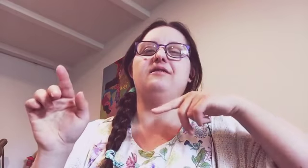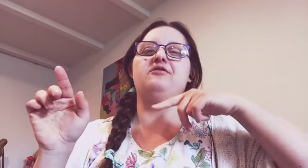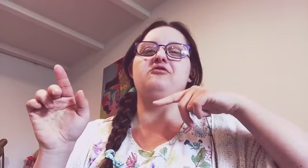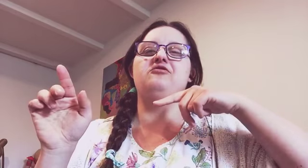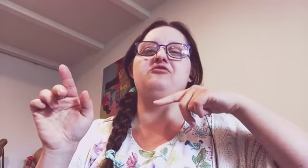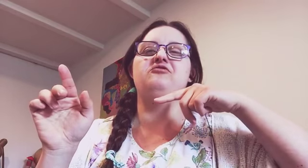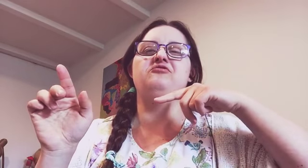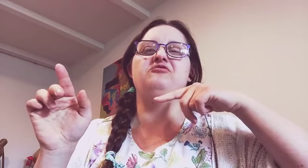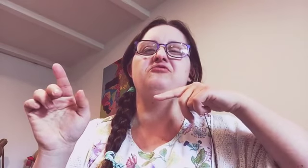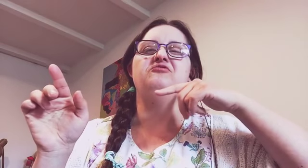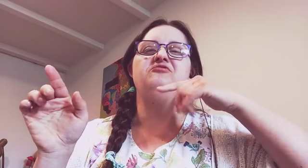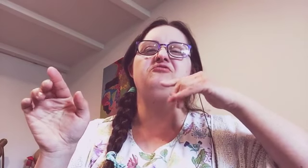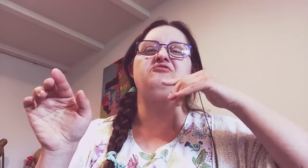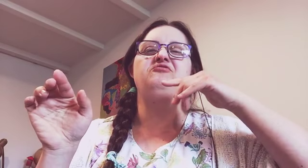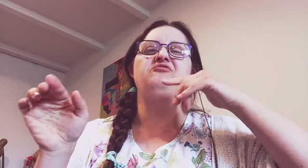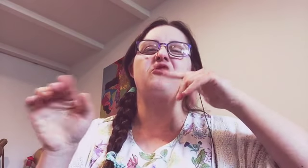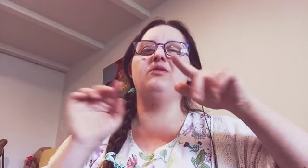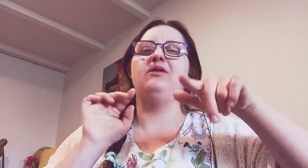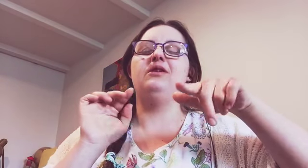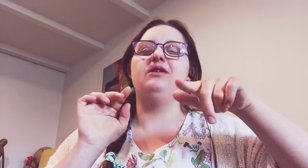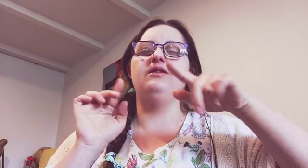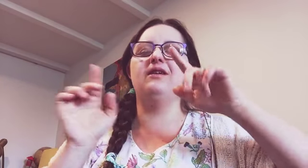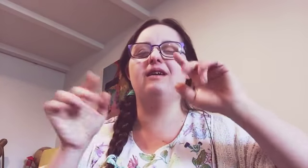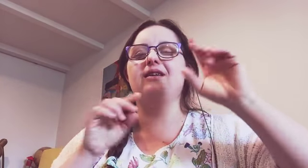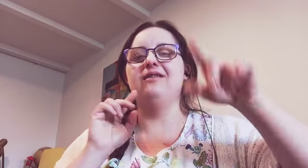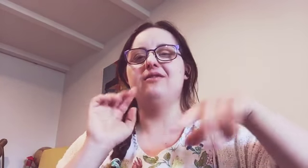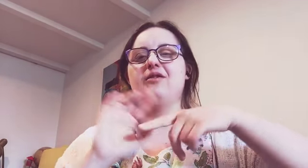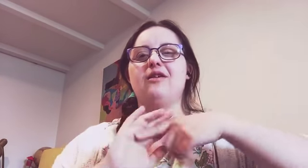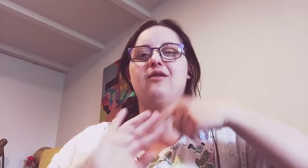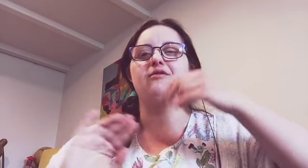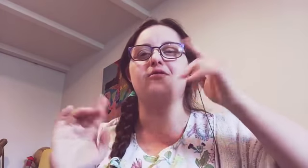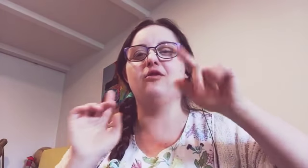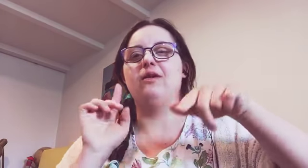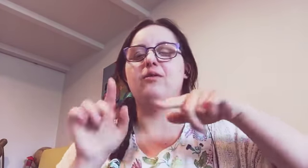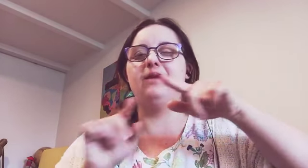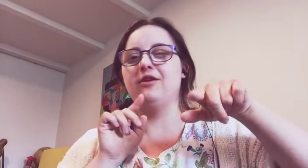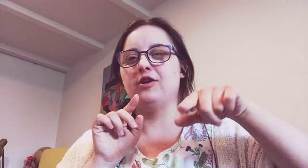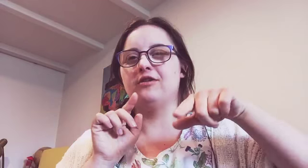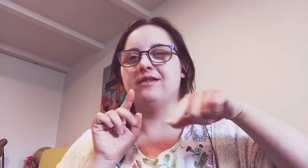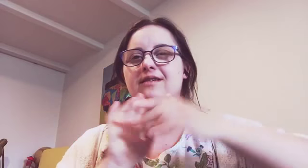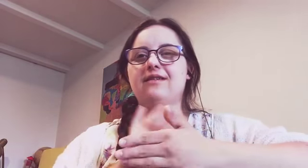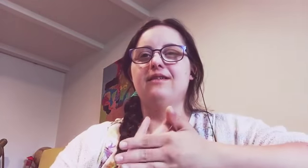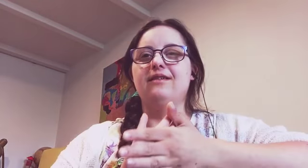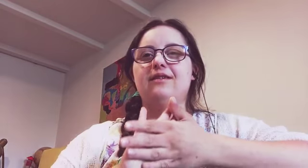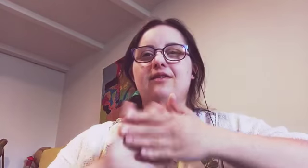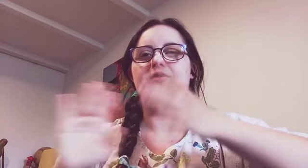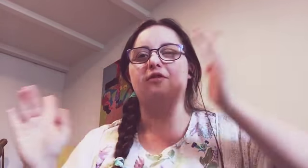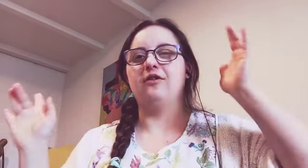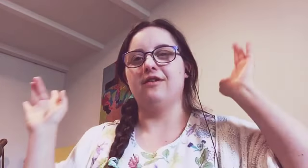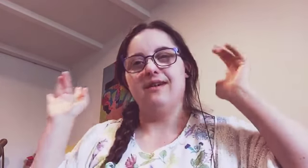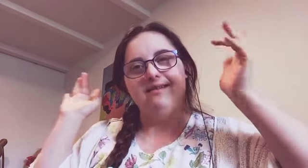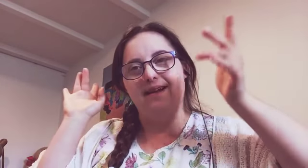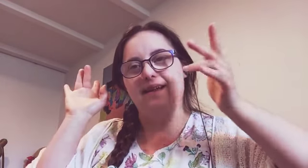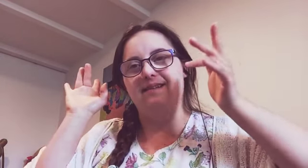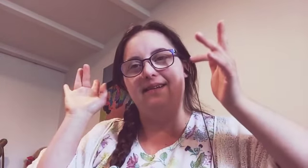Adobe, you can use Adobe Premiere or anything